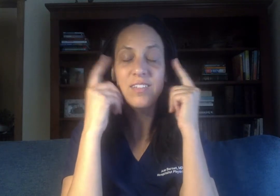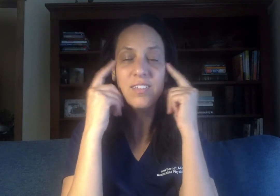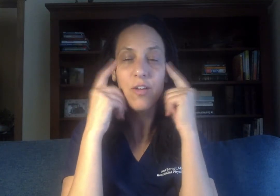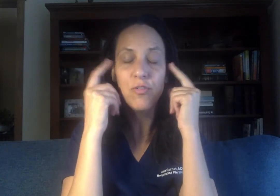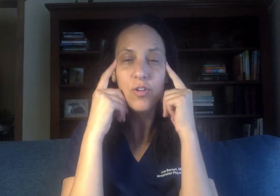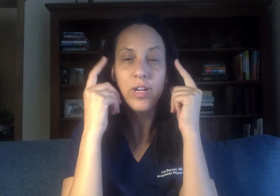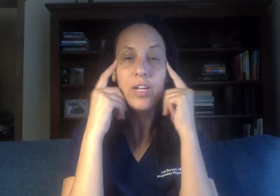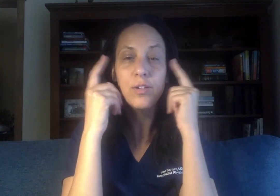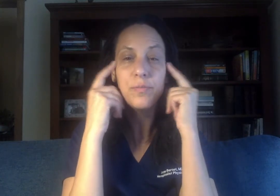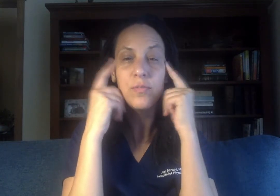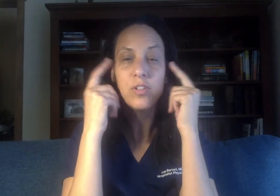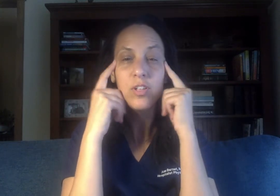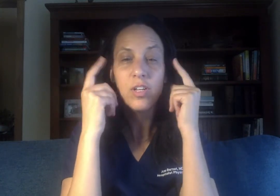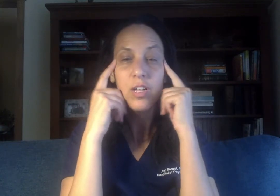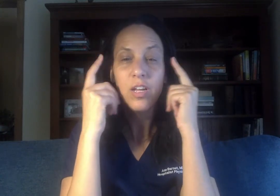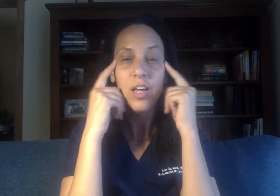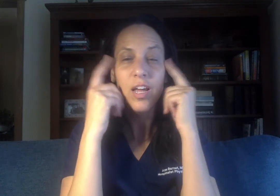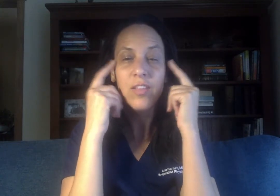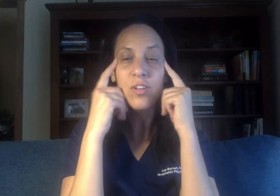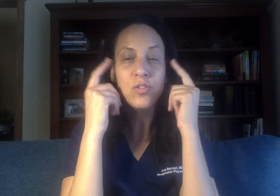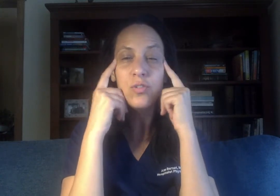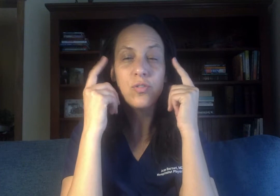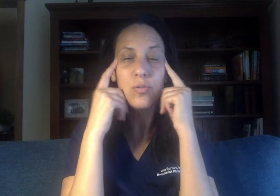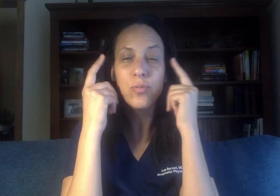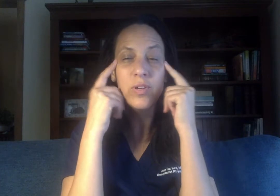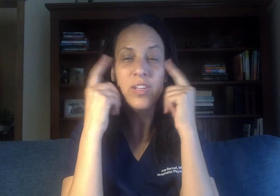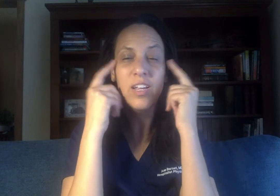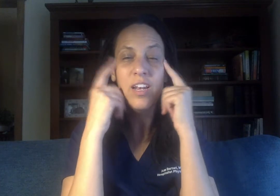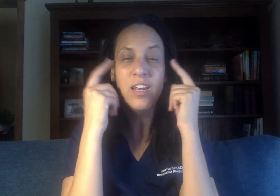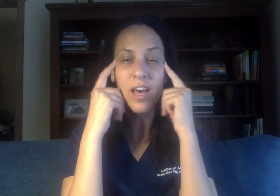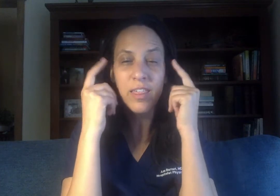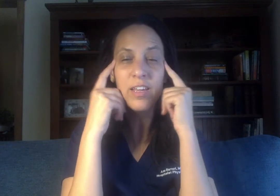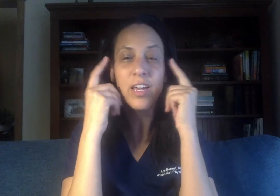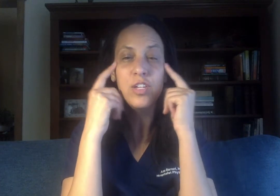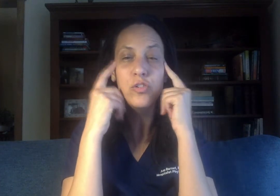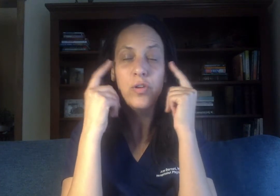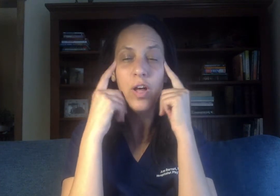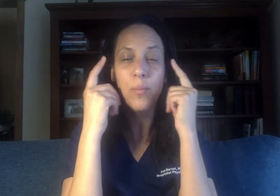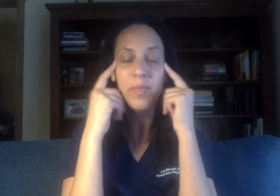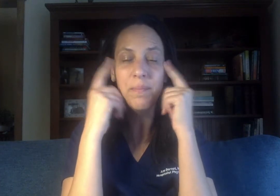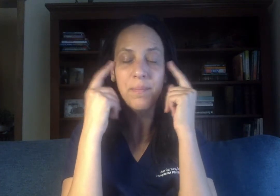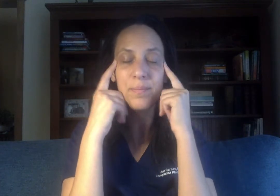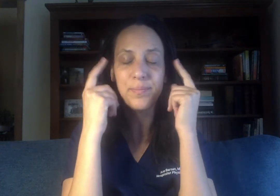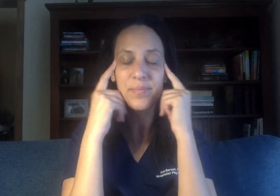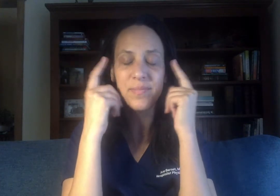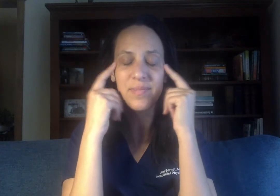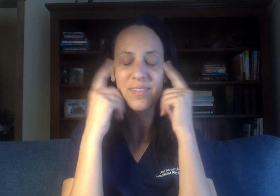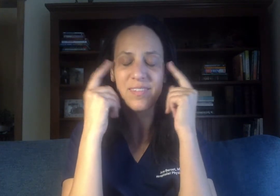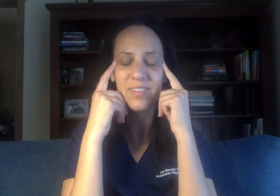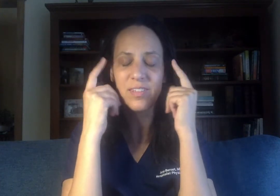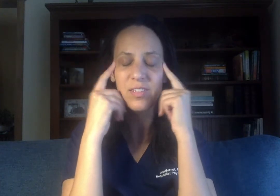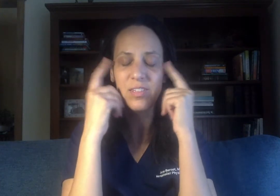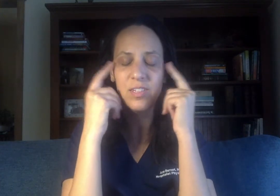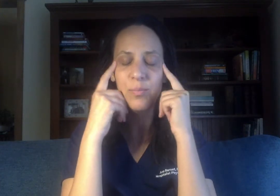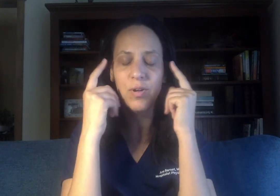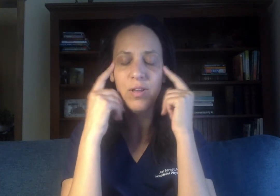suffering and there's really nothing I can do to help them. Deep breath.